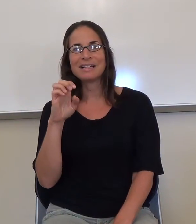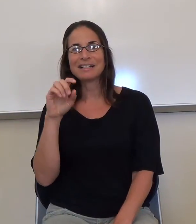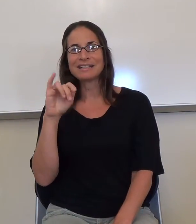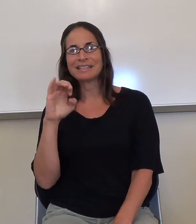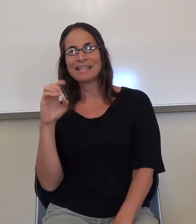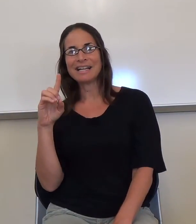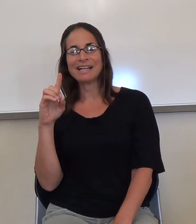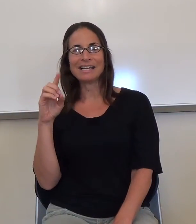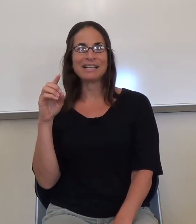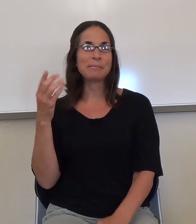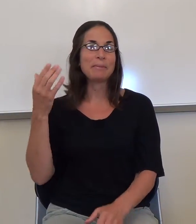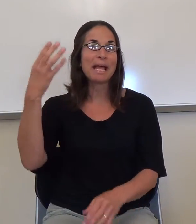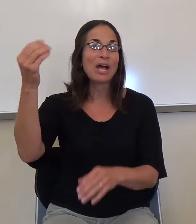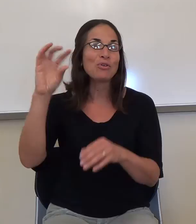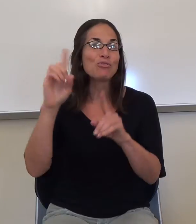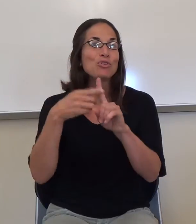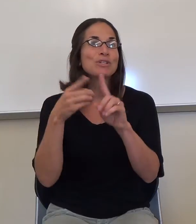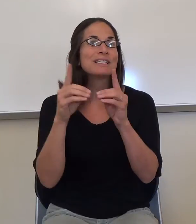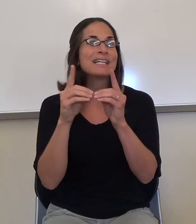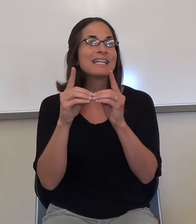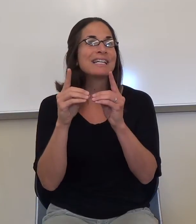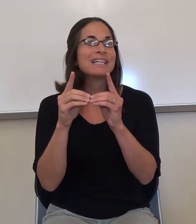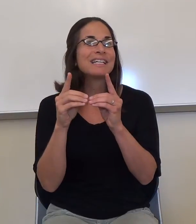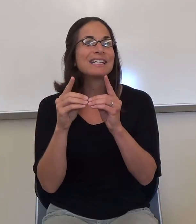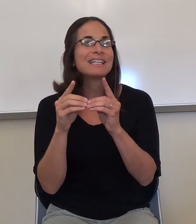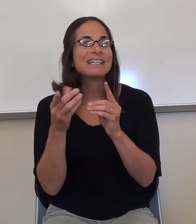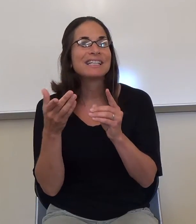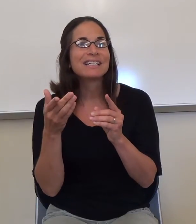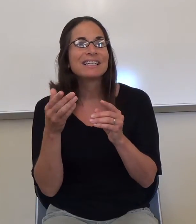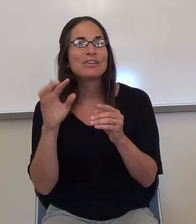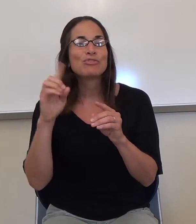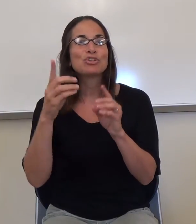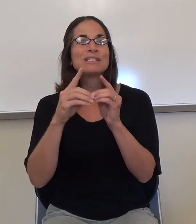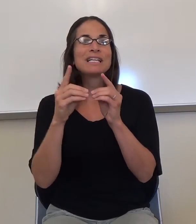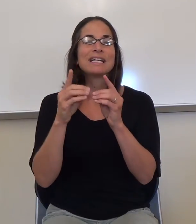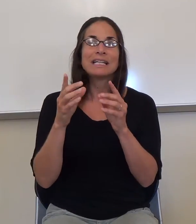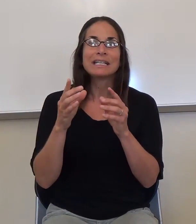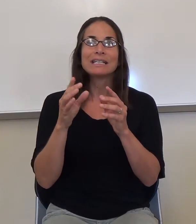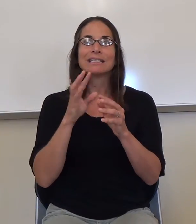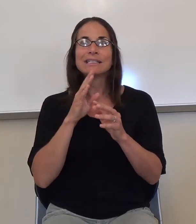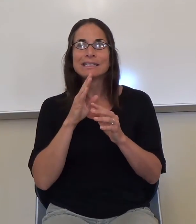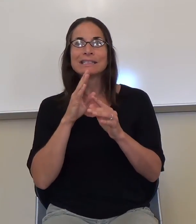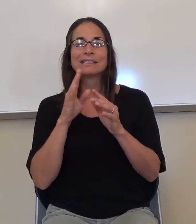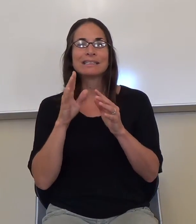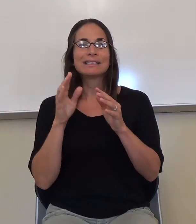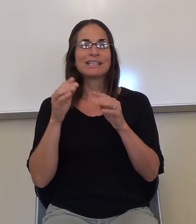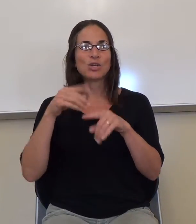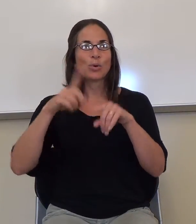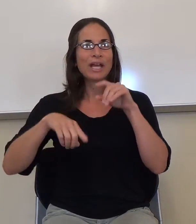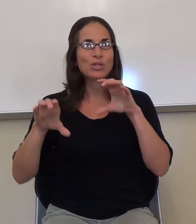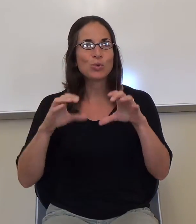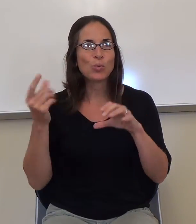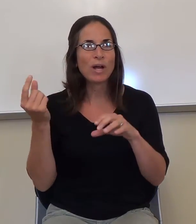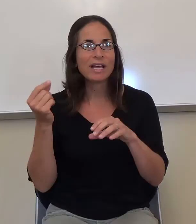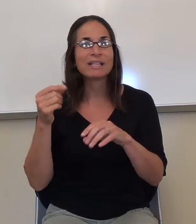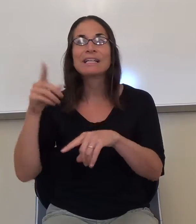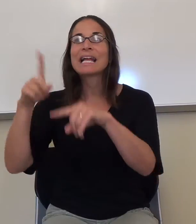out on a first date or something and you get embarrassed and you get tongue-tied. What can't you do? Speak.